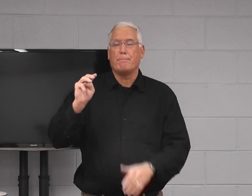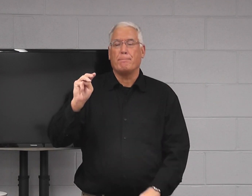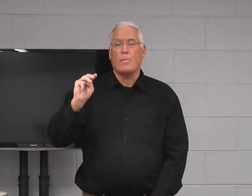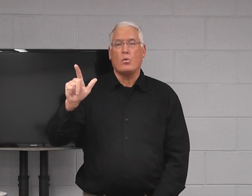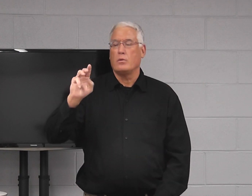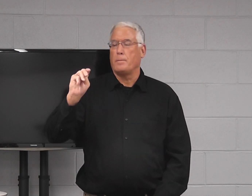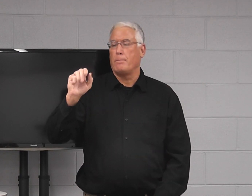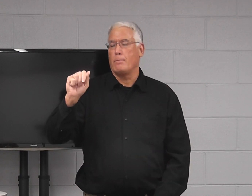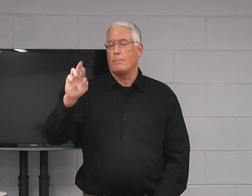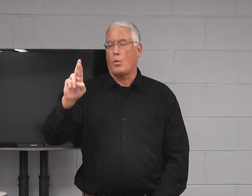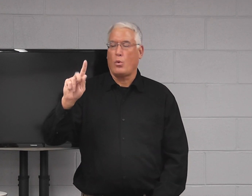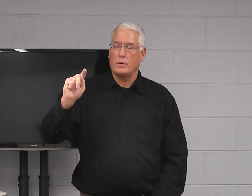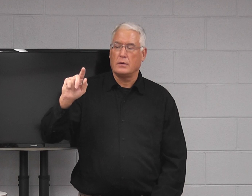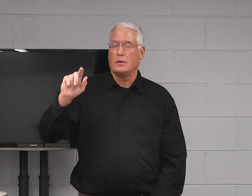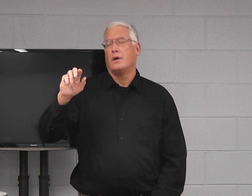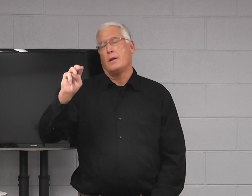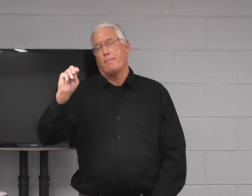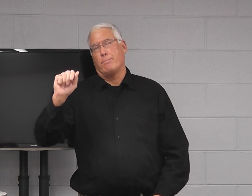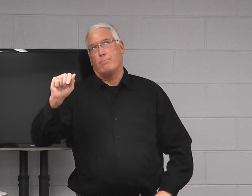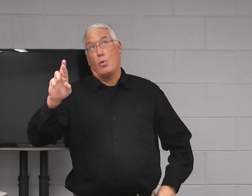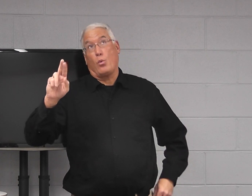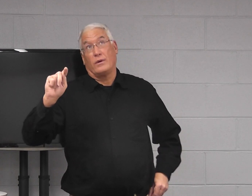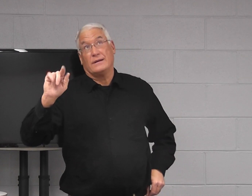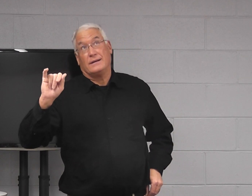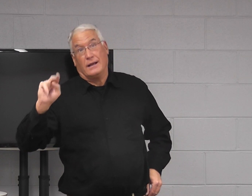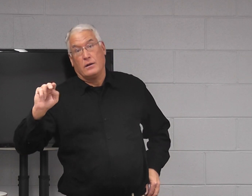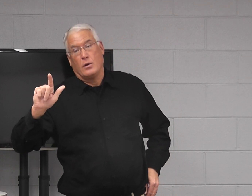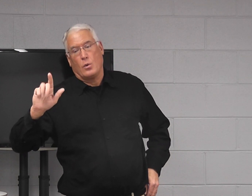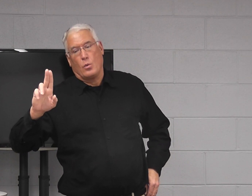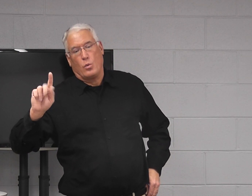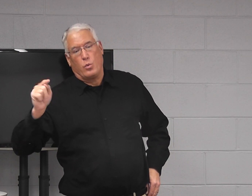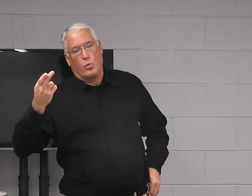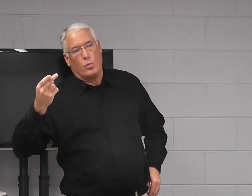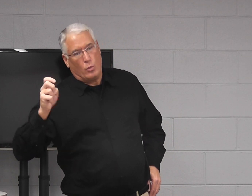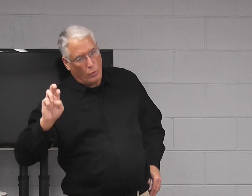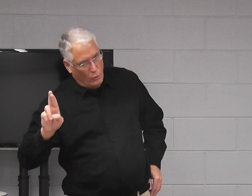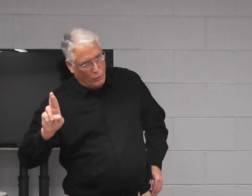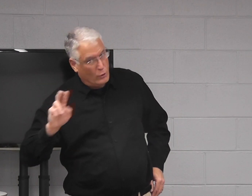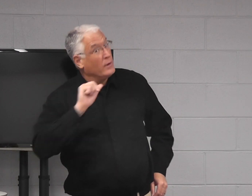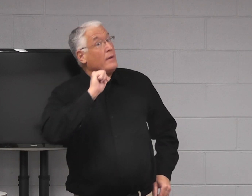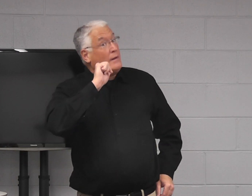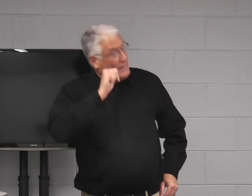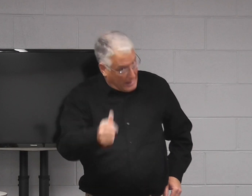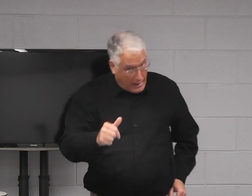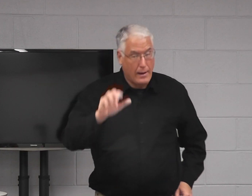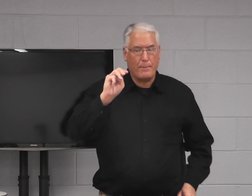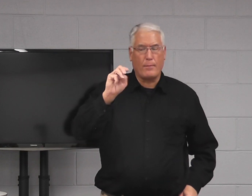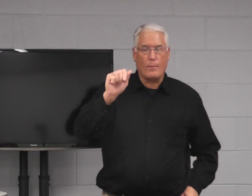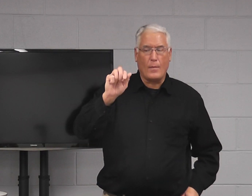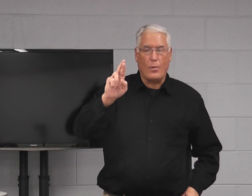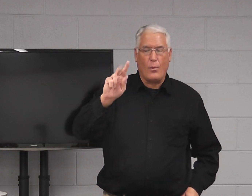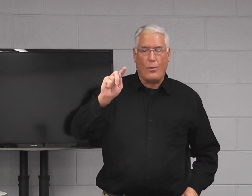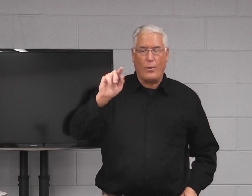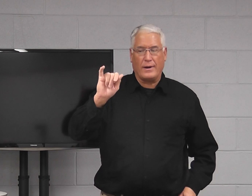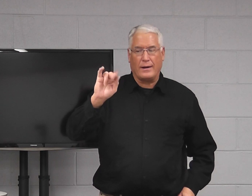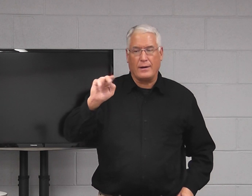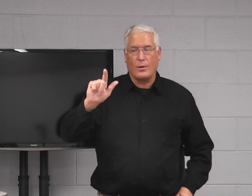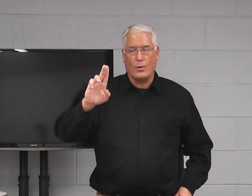on Martin Luther, not Martin